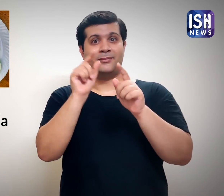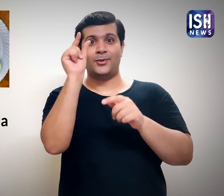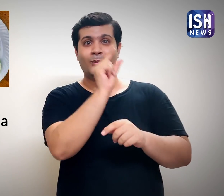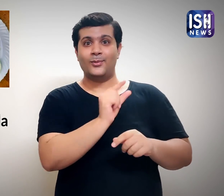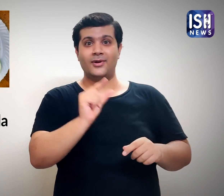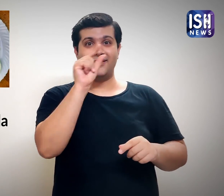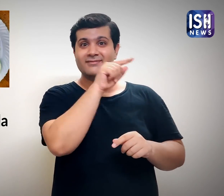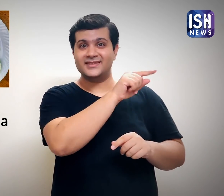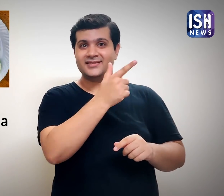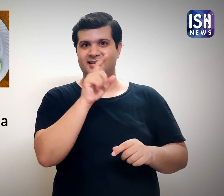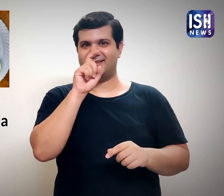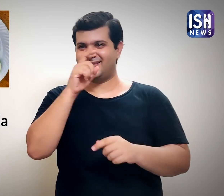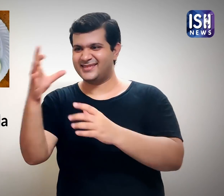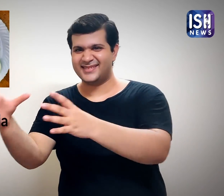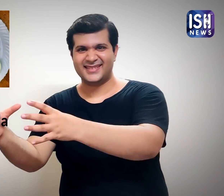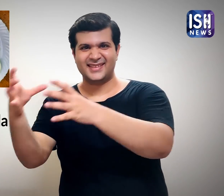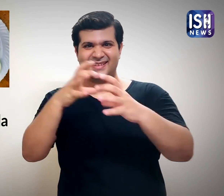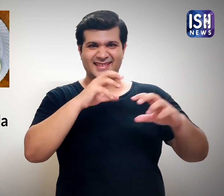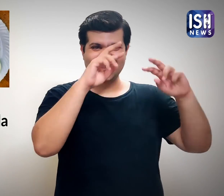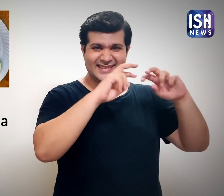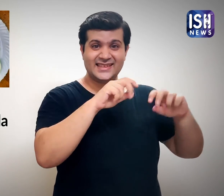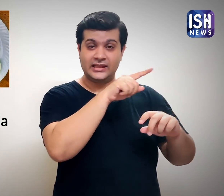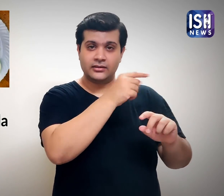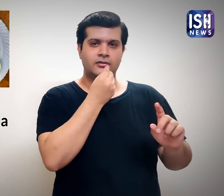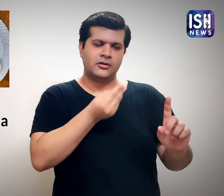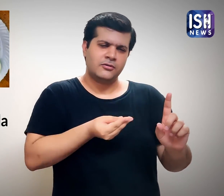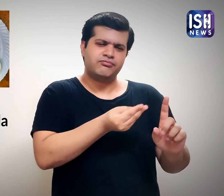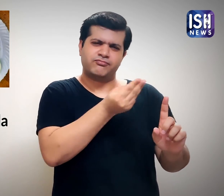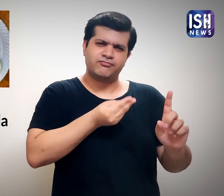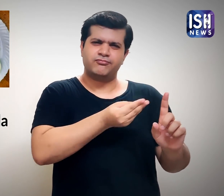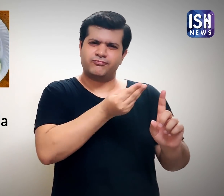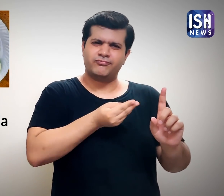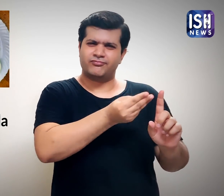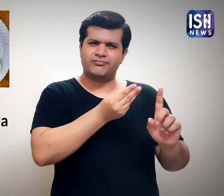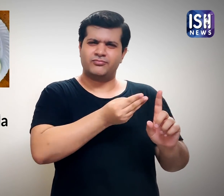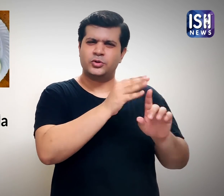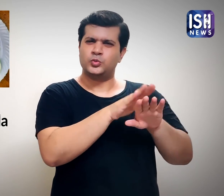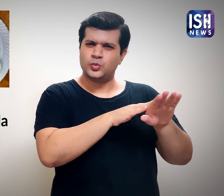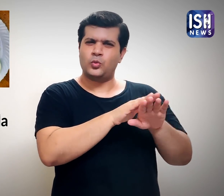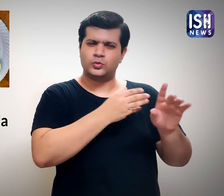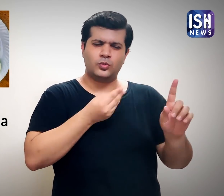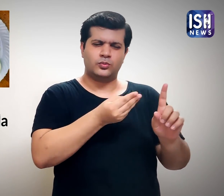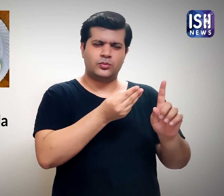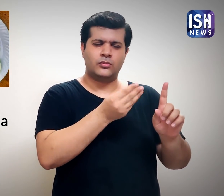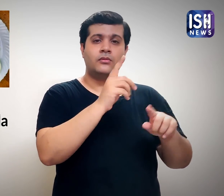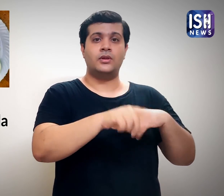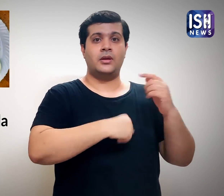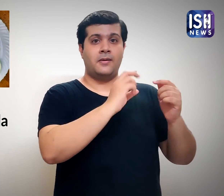The hen brought to the University, was fed and has now started to slowly lay yellow-yoked eggs.